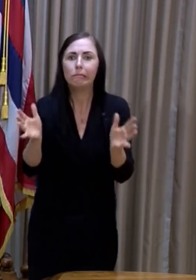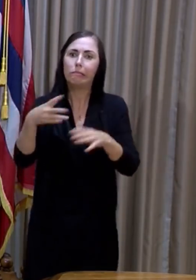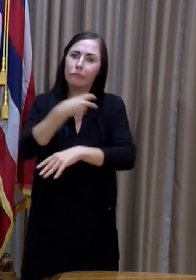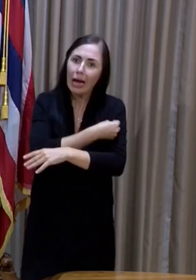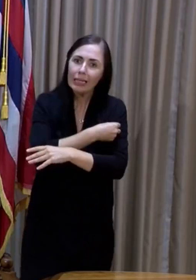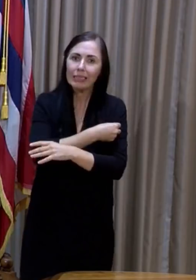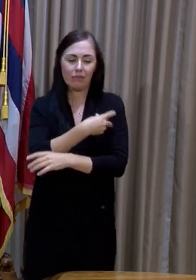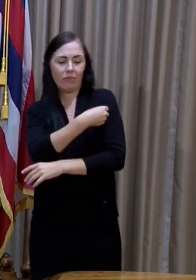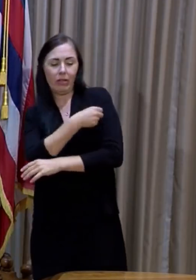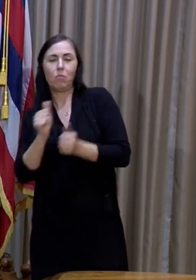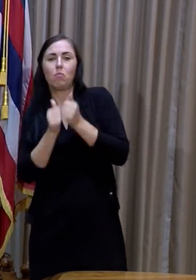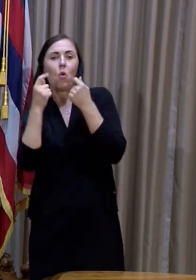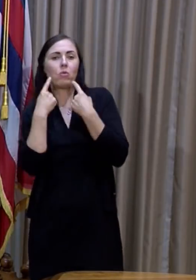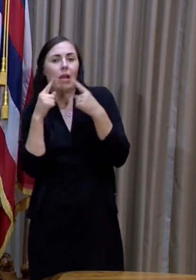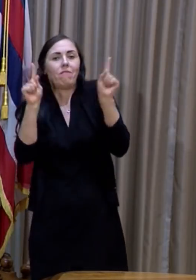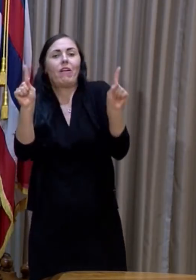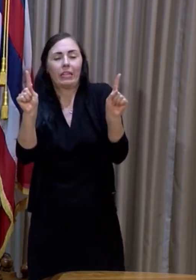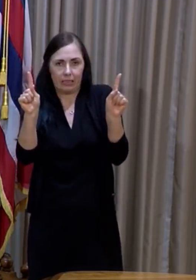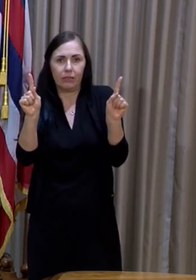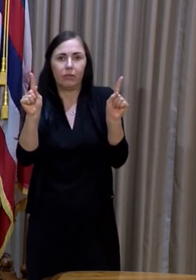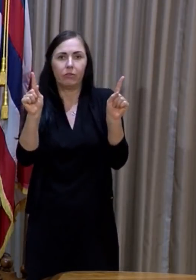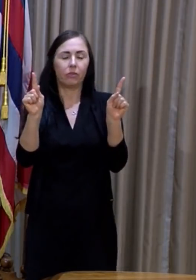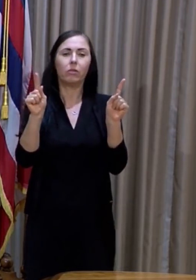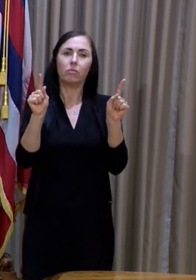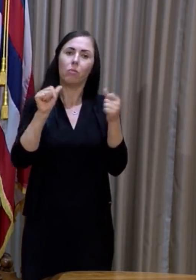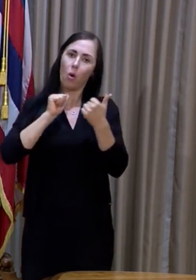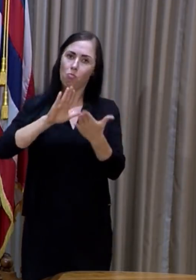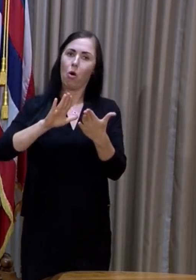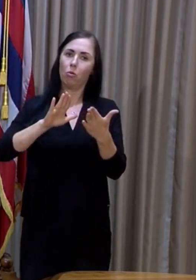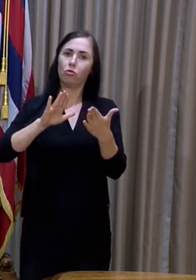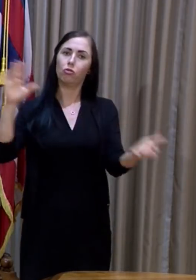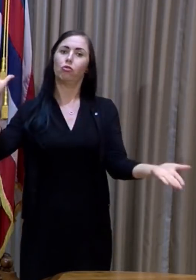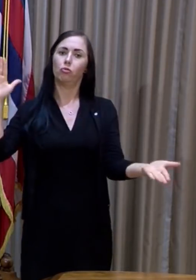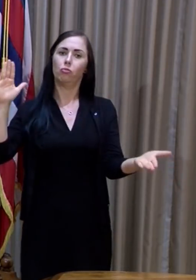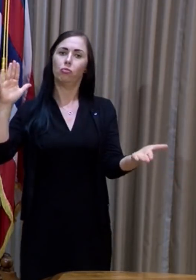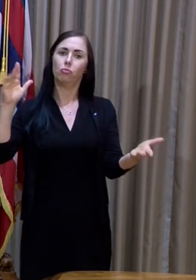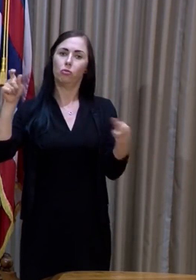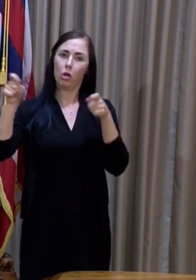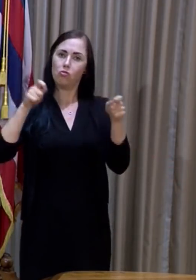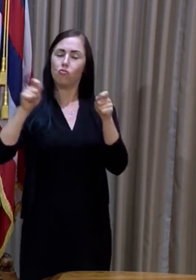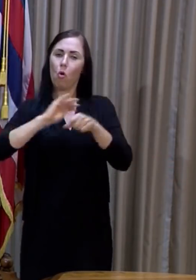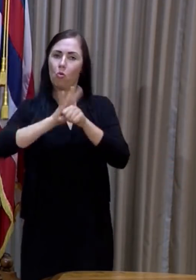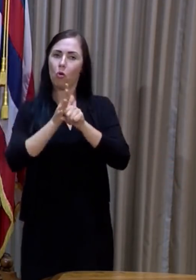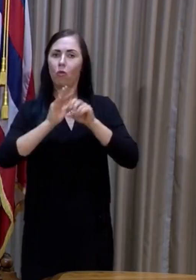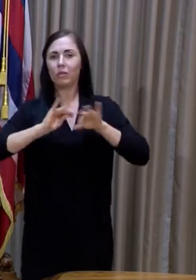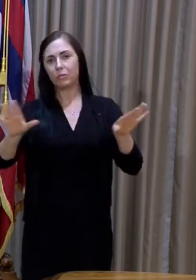the most effective way that we can manage the spread of COVID-19 and get back to normal. Thank you.